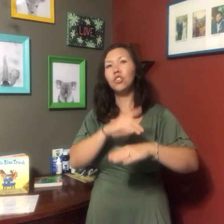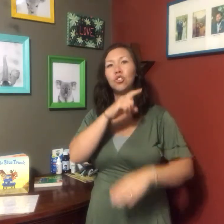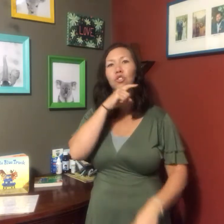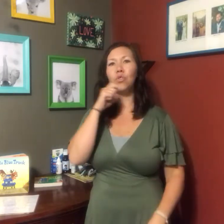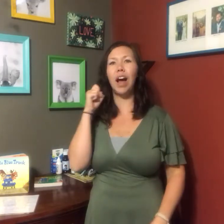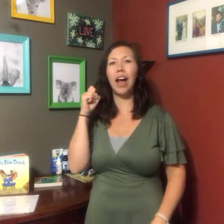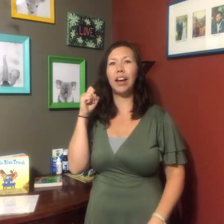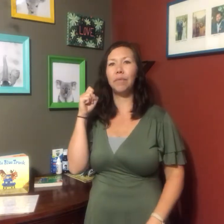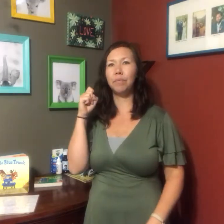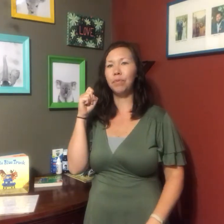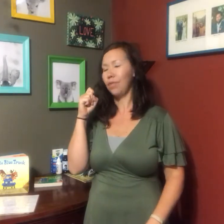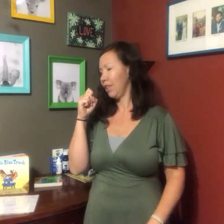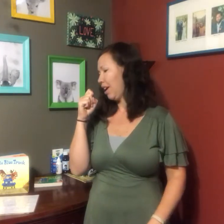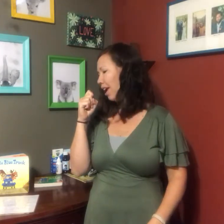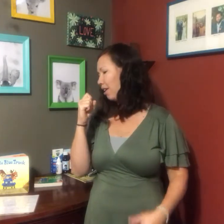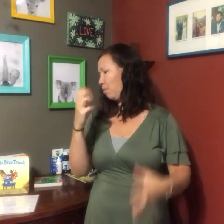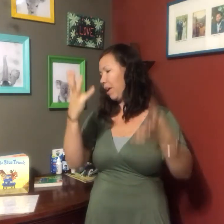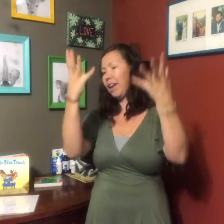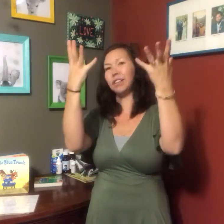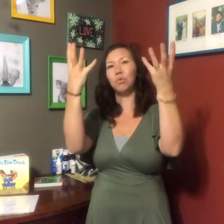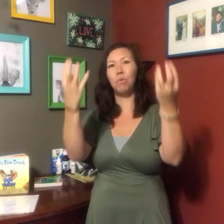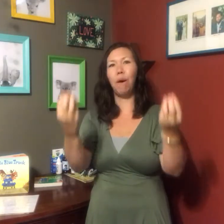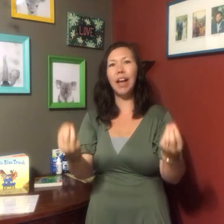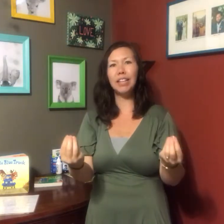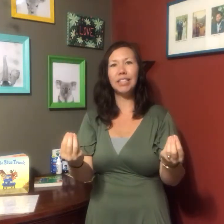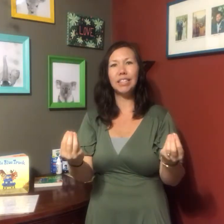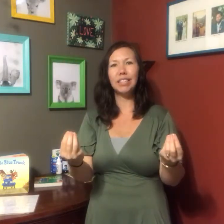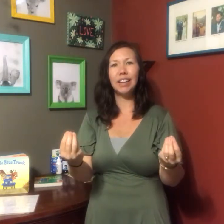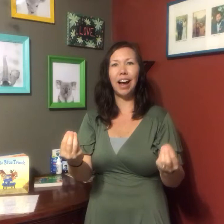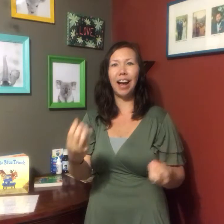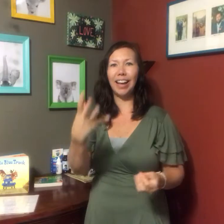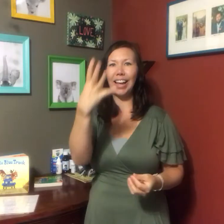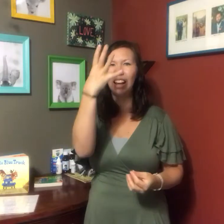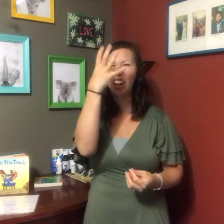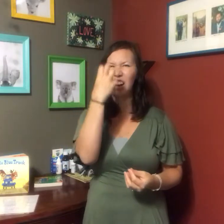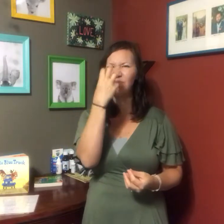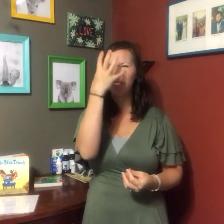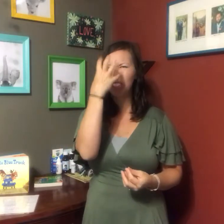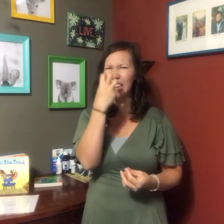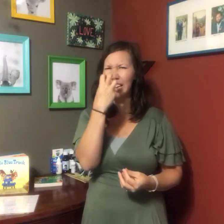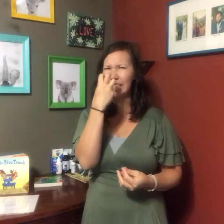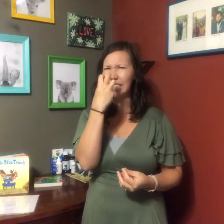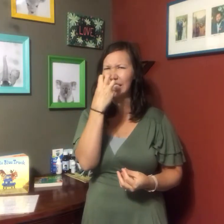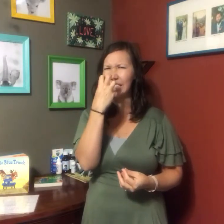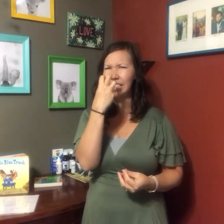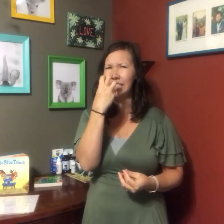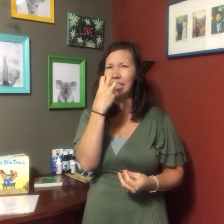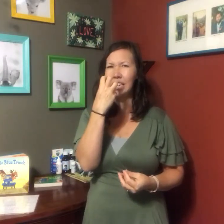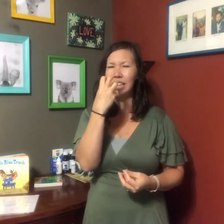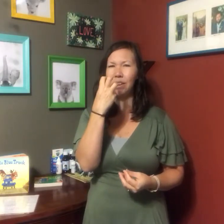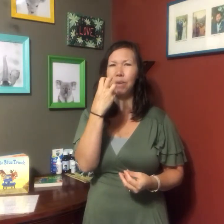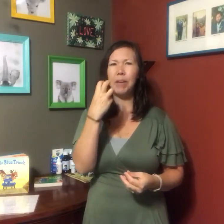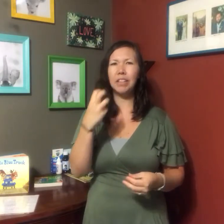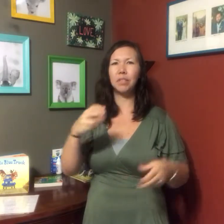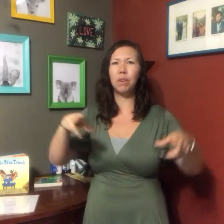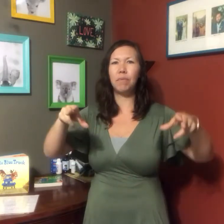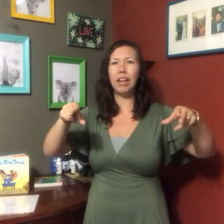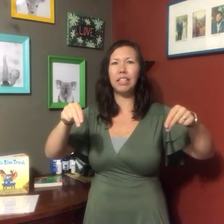dry. And when it's wet, I get upset. Then it repeats, when my